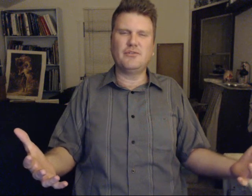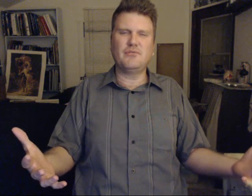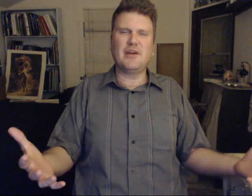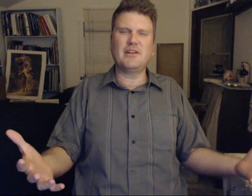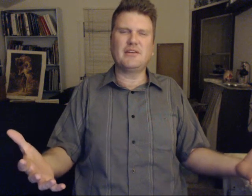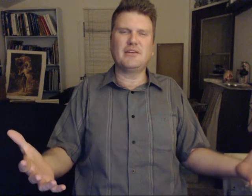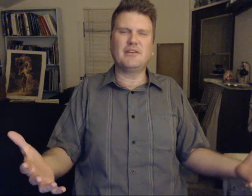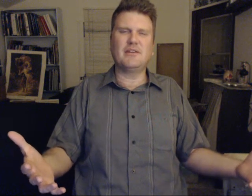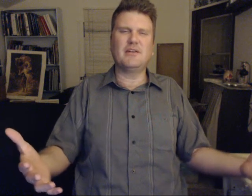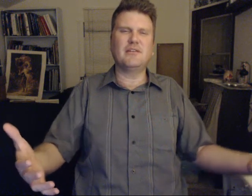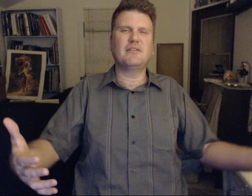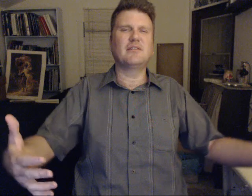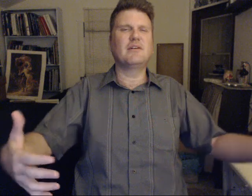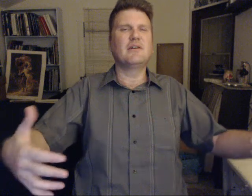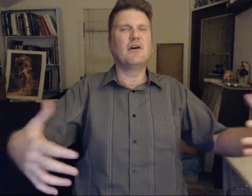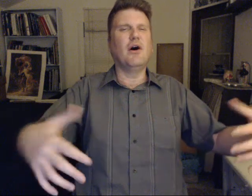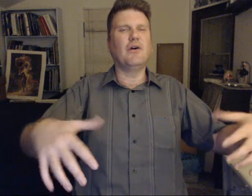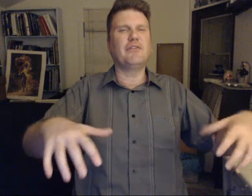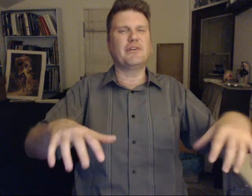Humanity and all things.